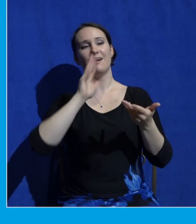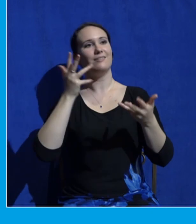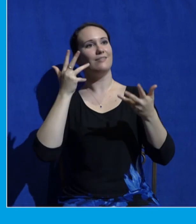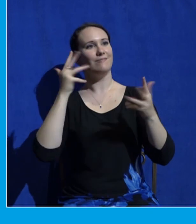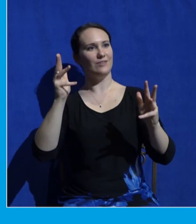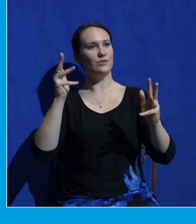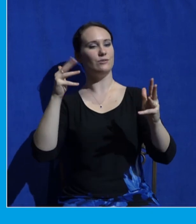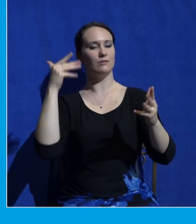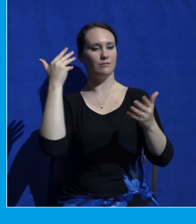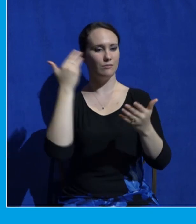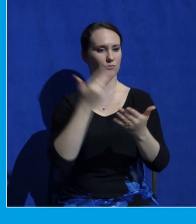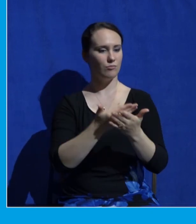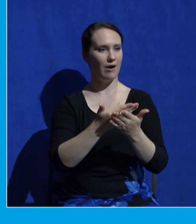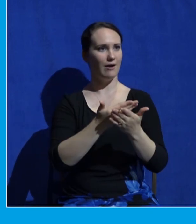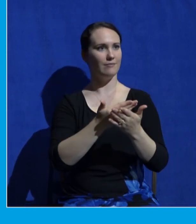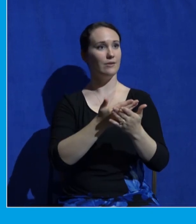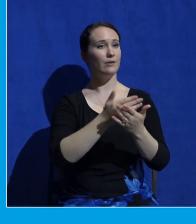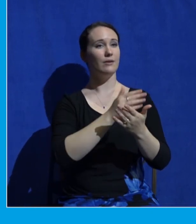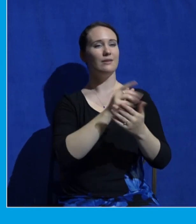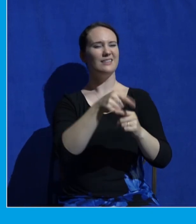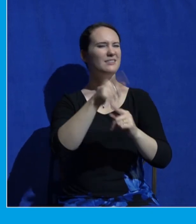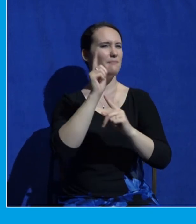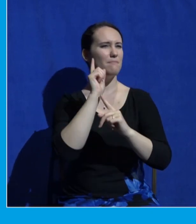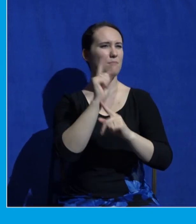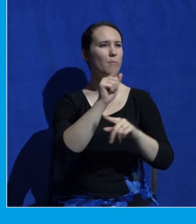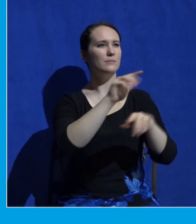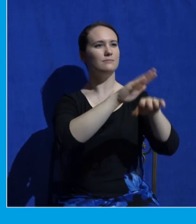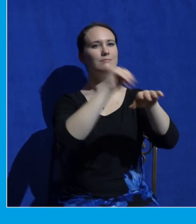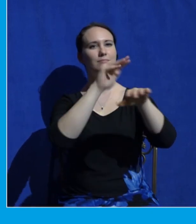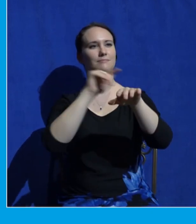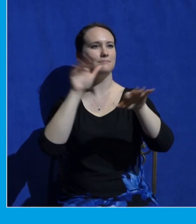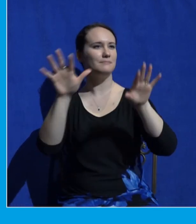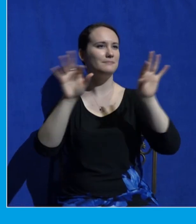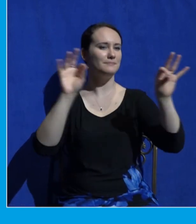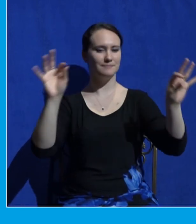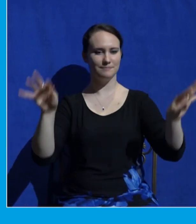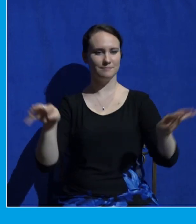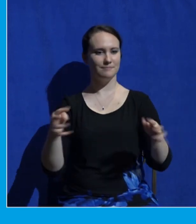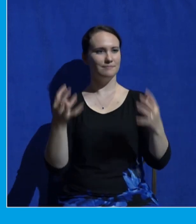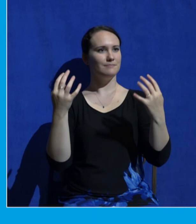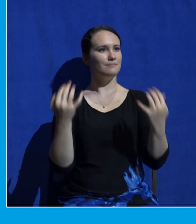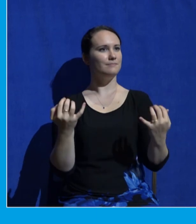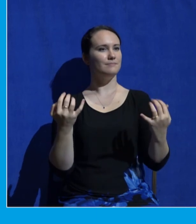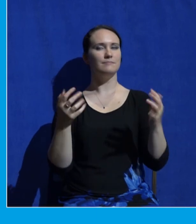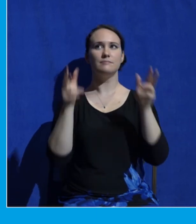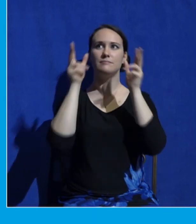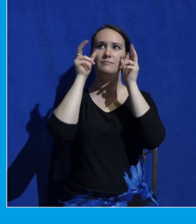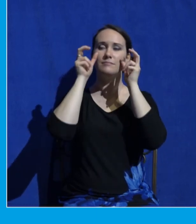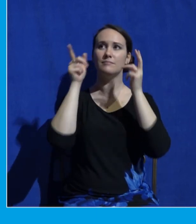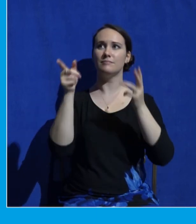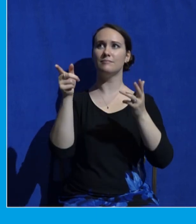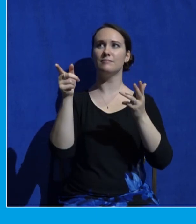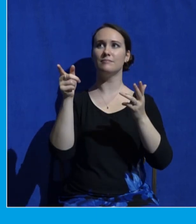he's speaking to your heart I invite you just to say to him in faith yes